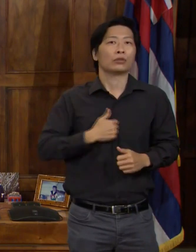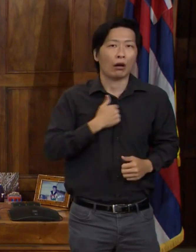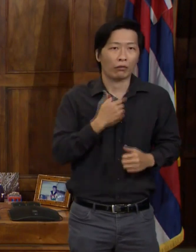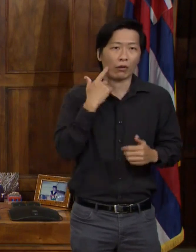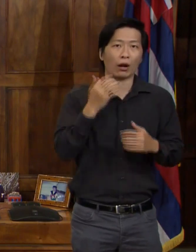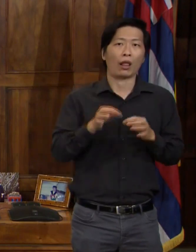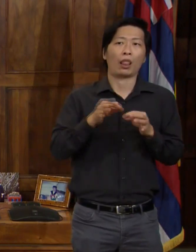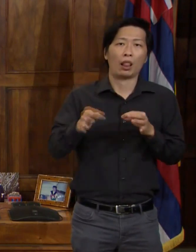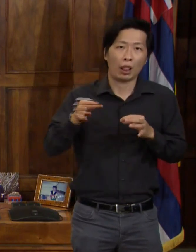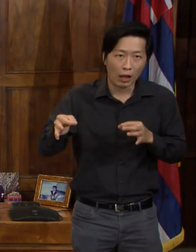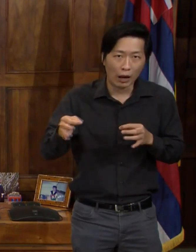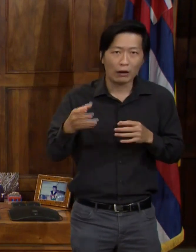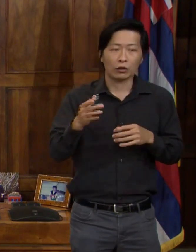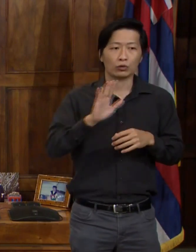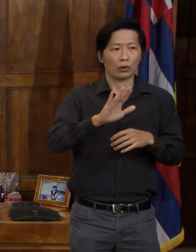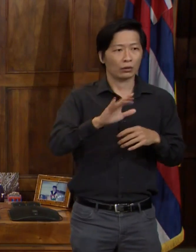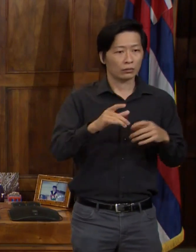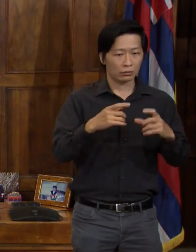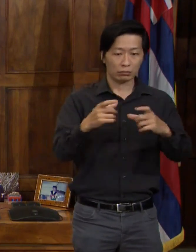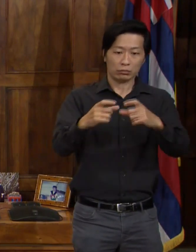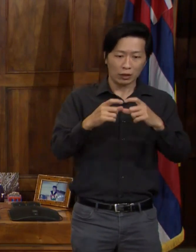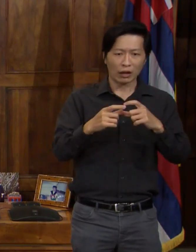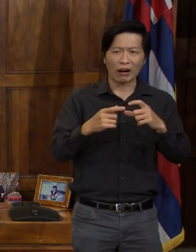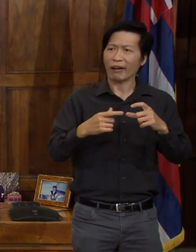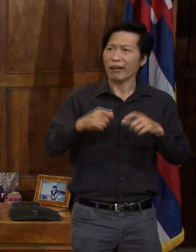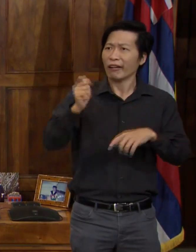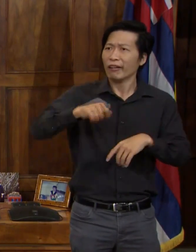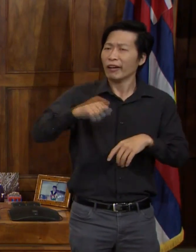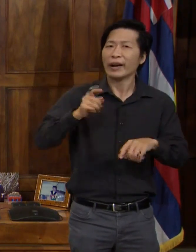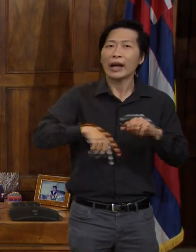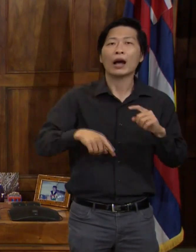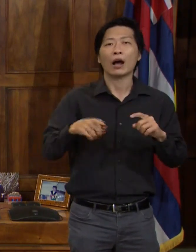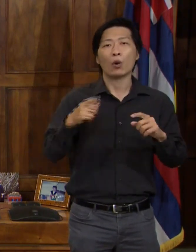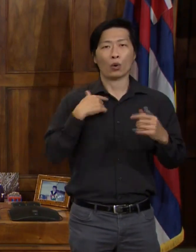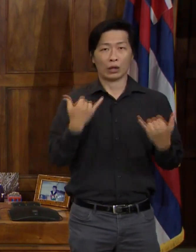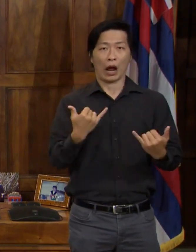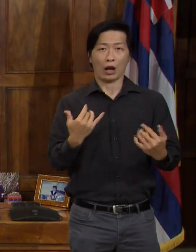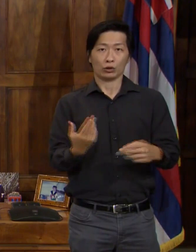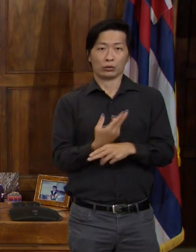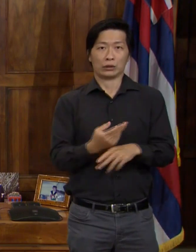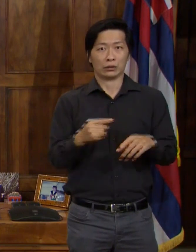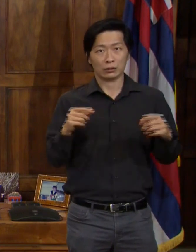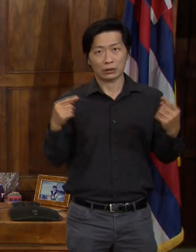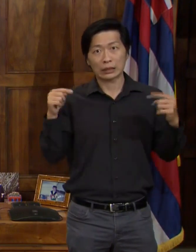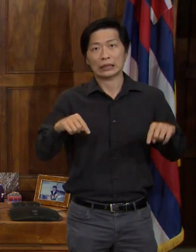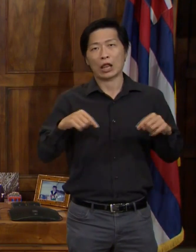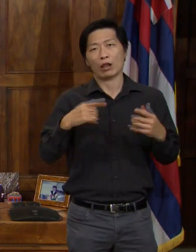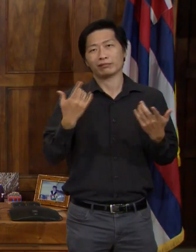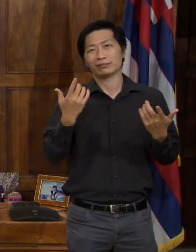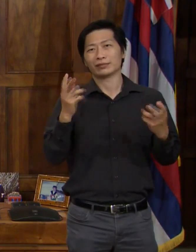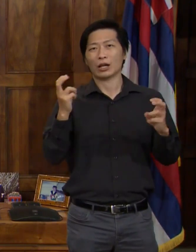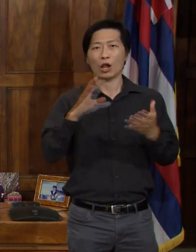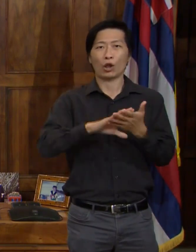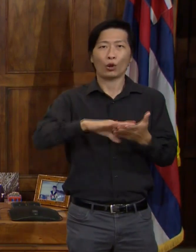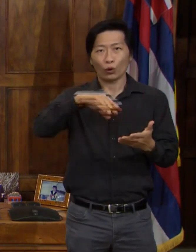in the delay in activating your card. We're definitely using this as a learning